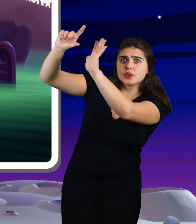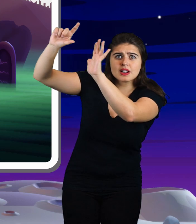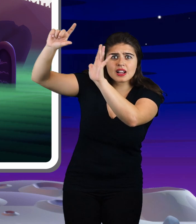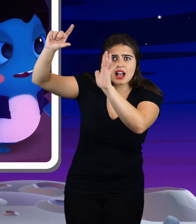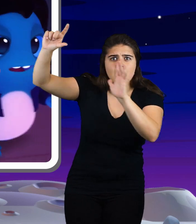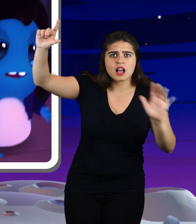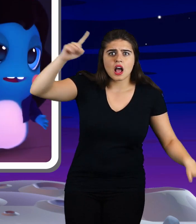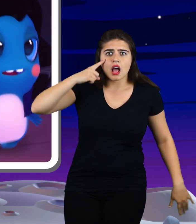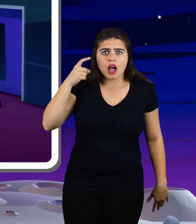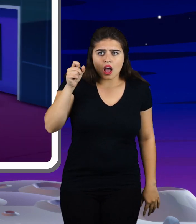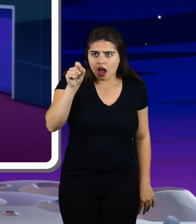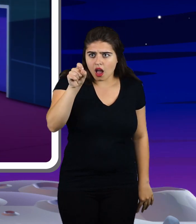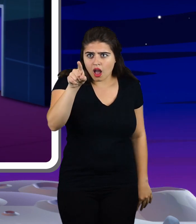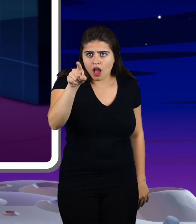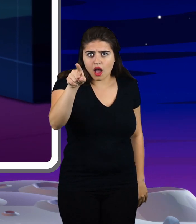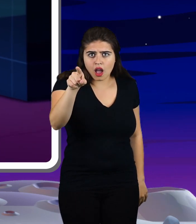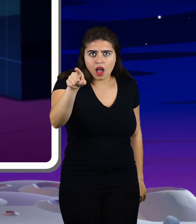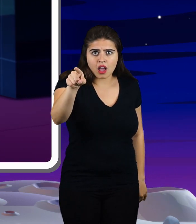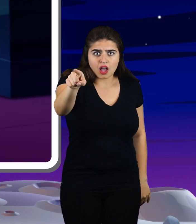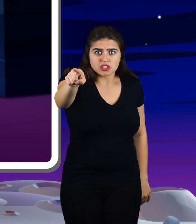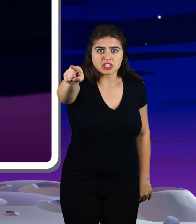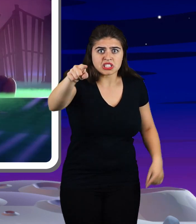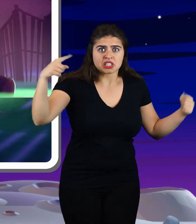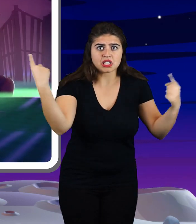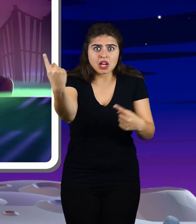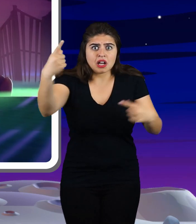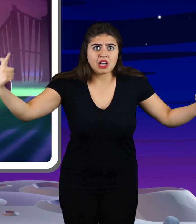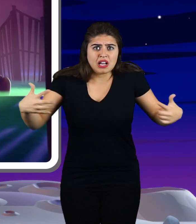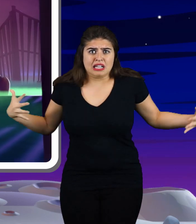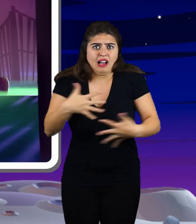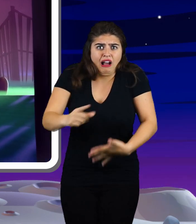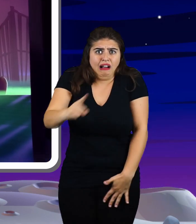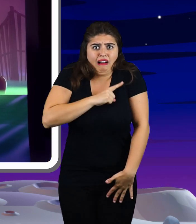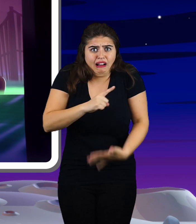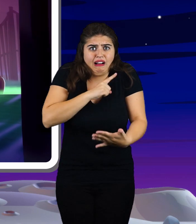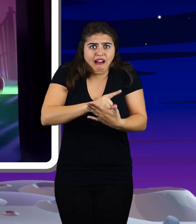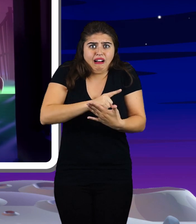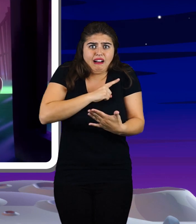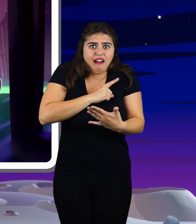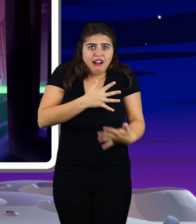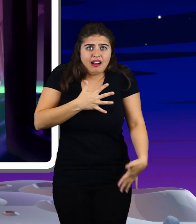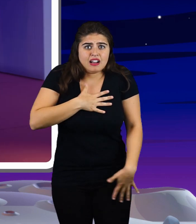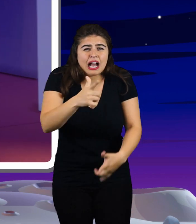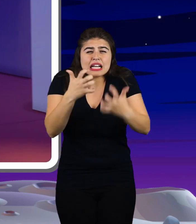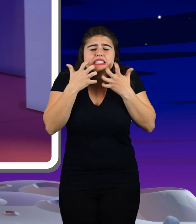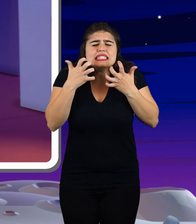Under the moonlight You see a sight that almost stops your heart You try to scream